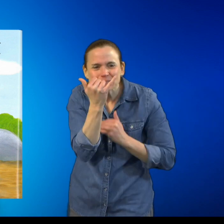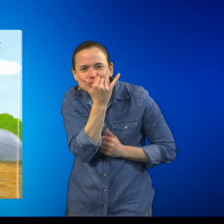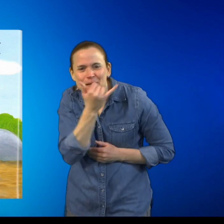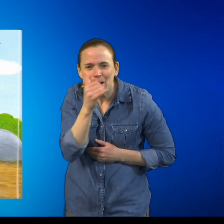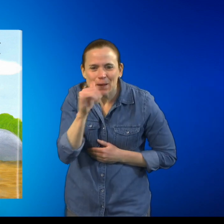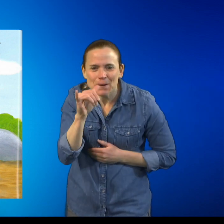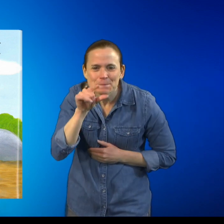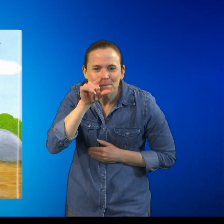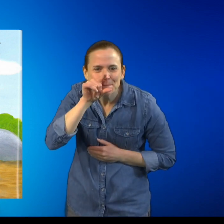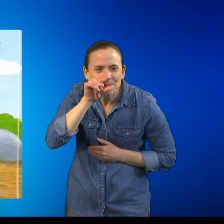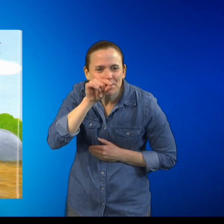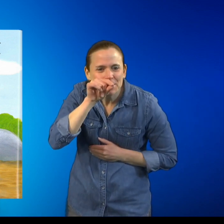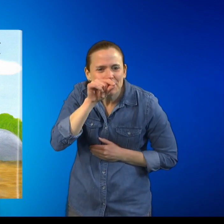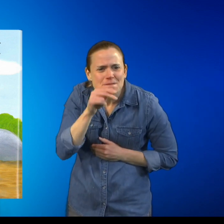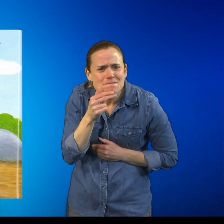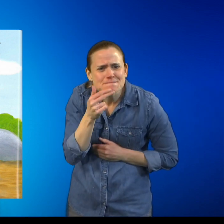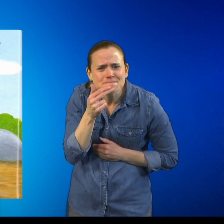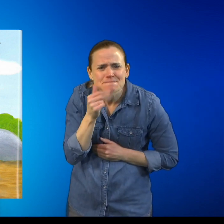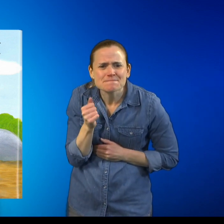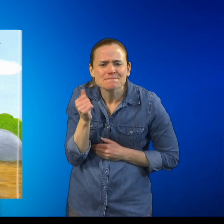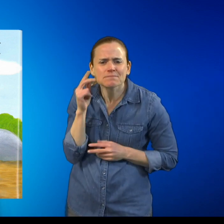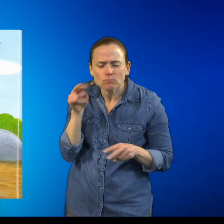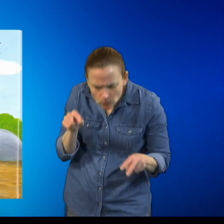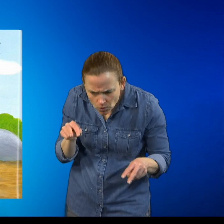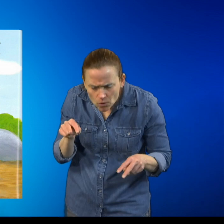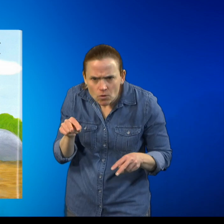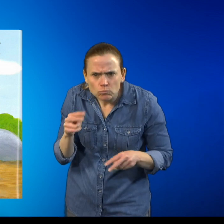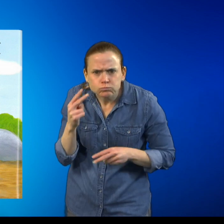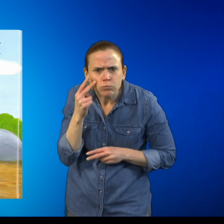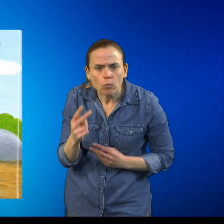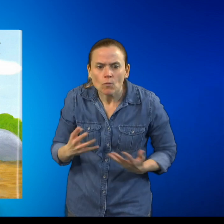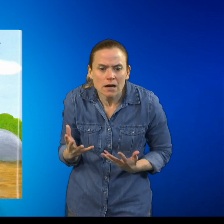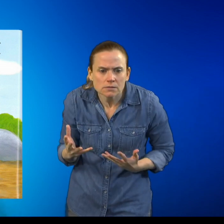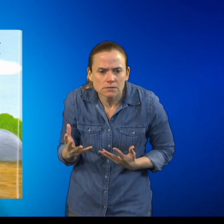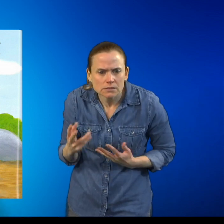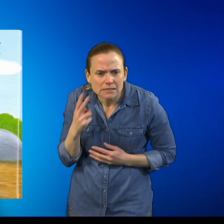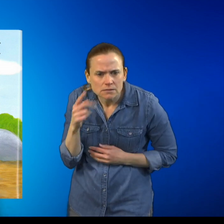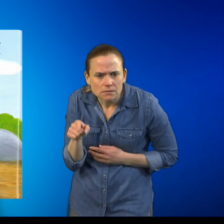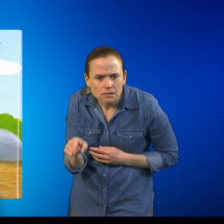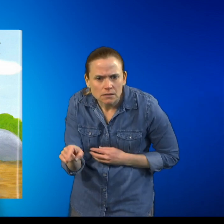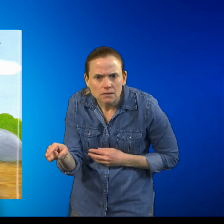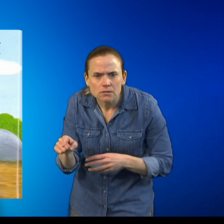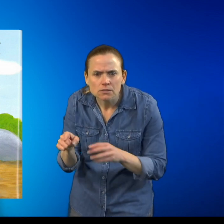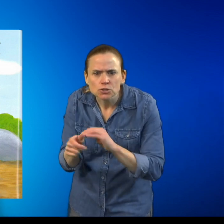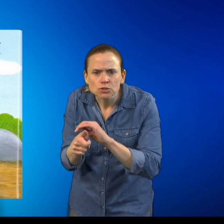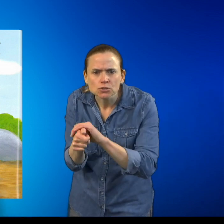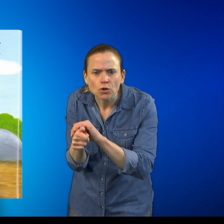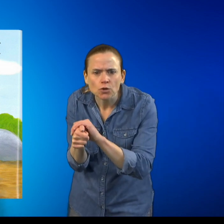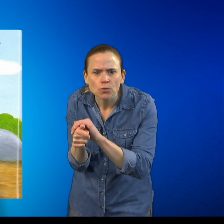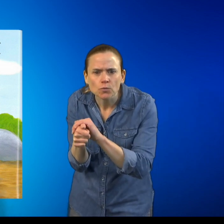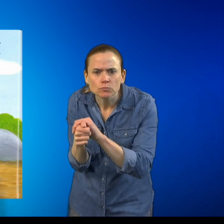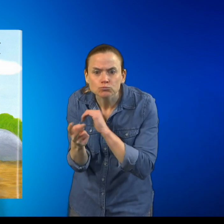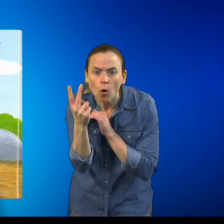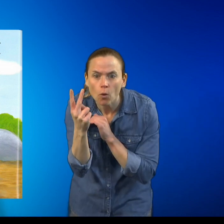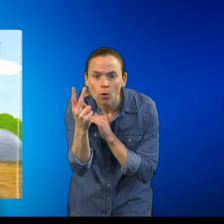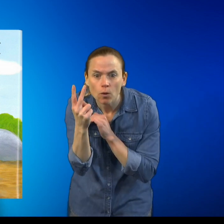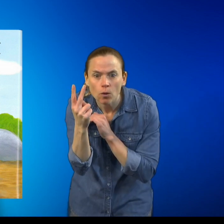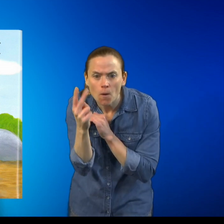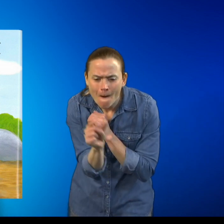Rocket's teacher sees two tiny turtles. Are you twins? Are asks.